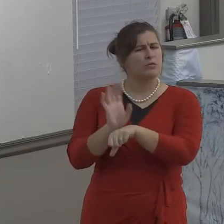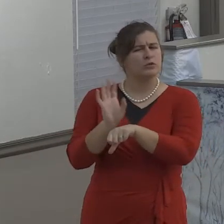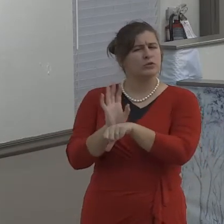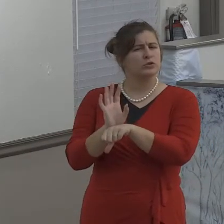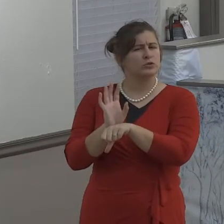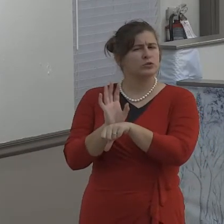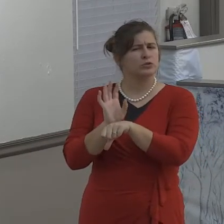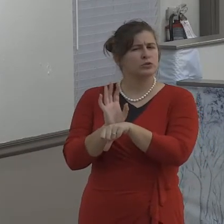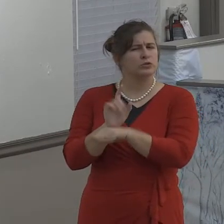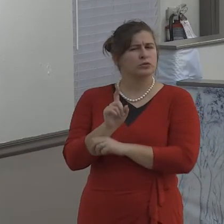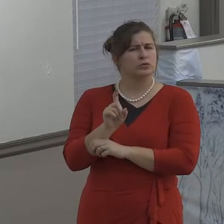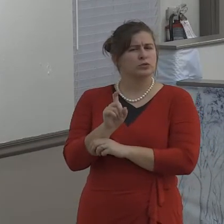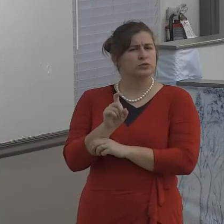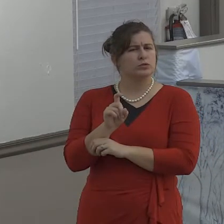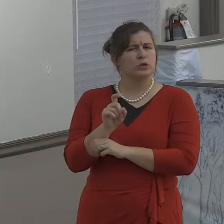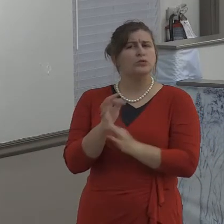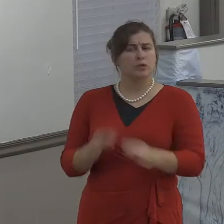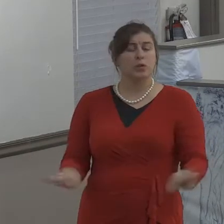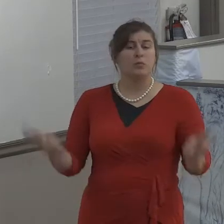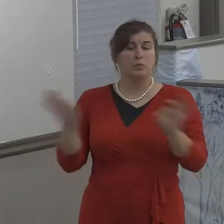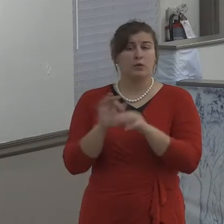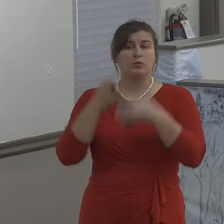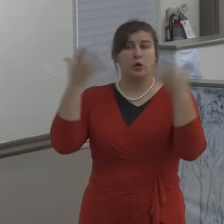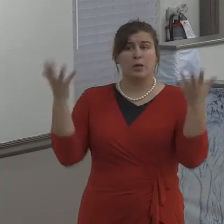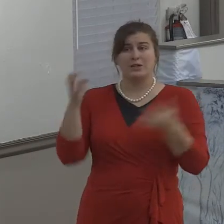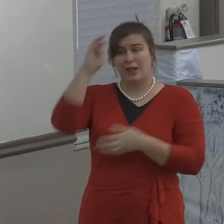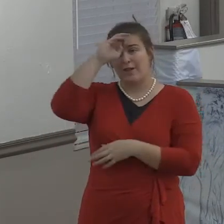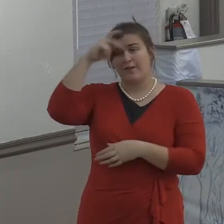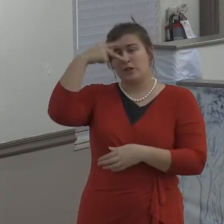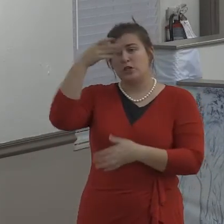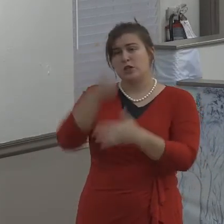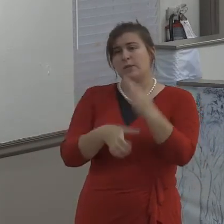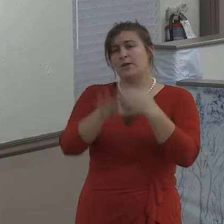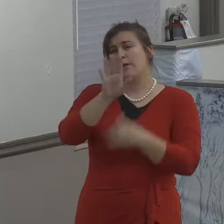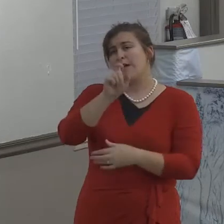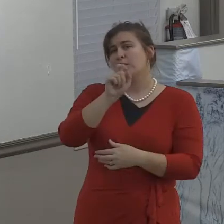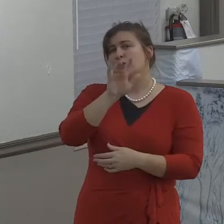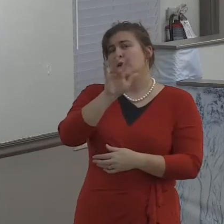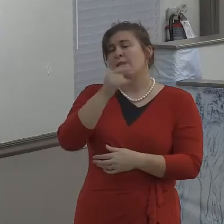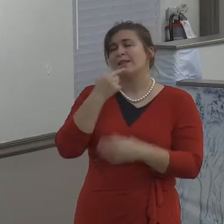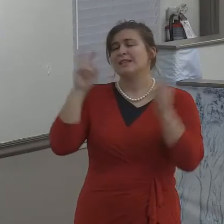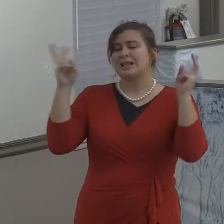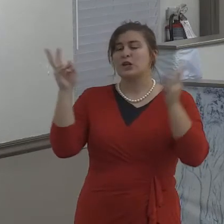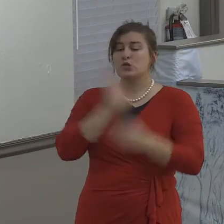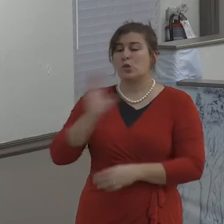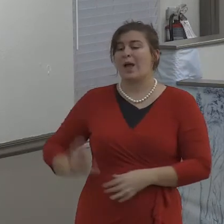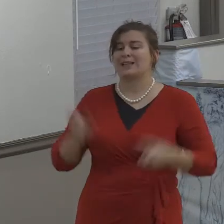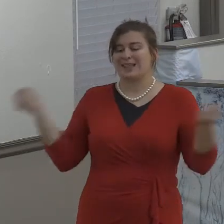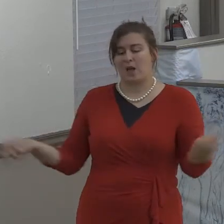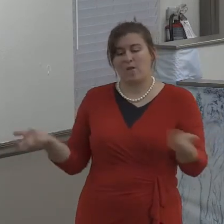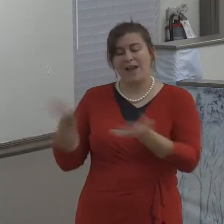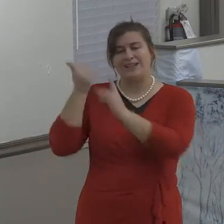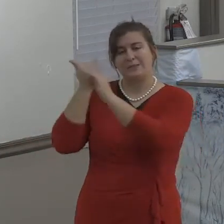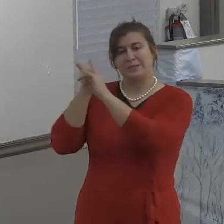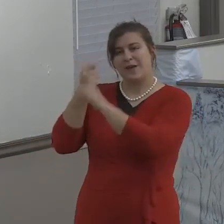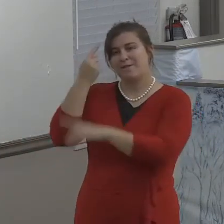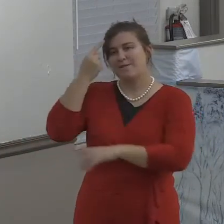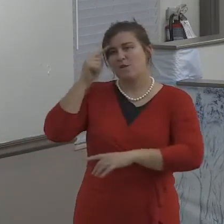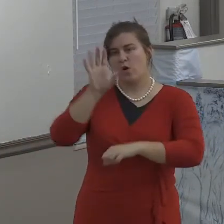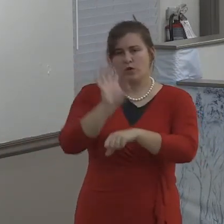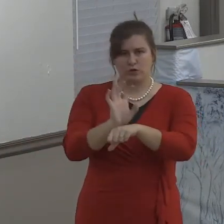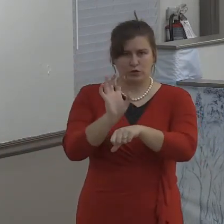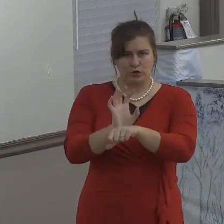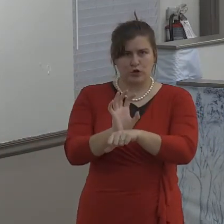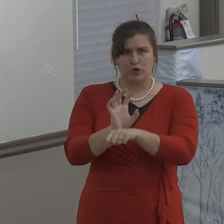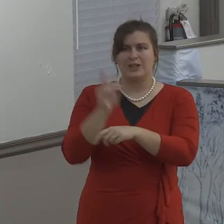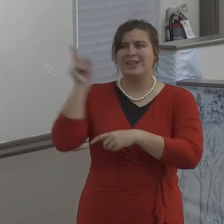It means that it's a sacrifice, by the way, on both parts. It's a sacrifice of the husband to the wife, a